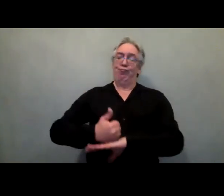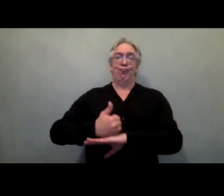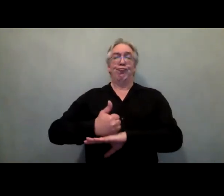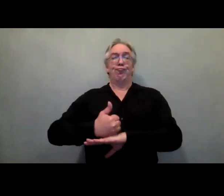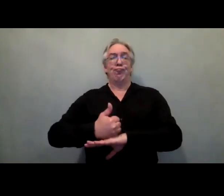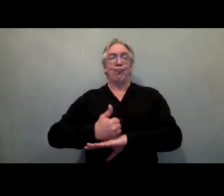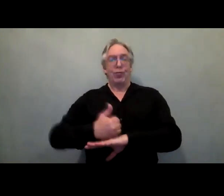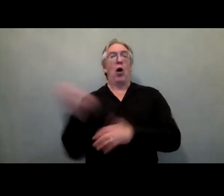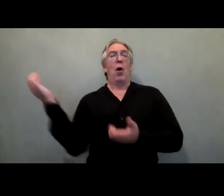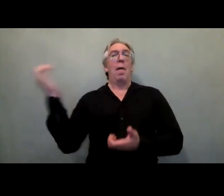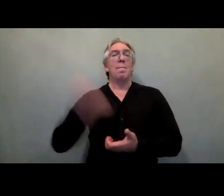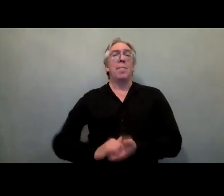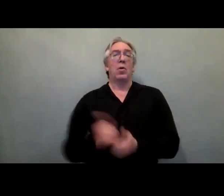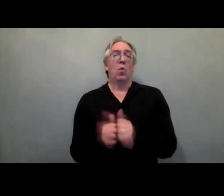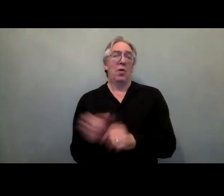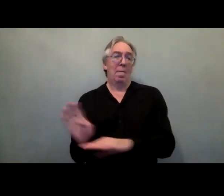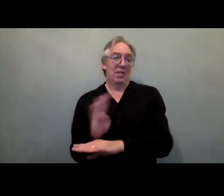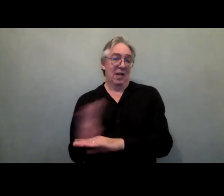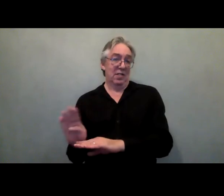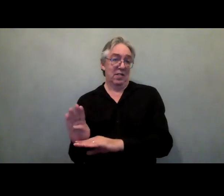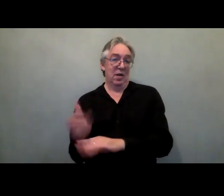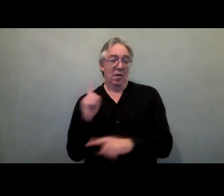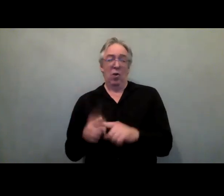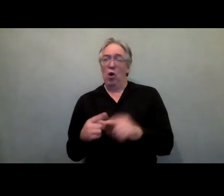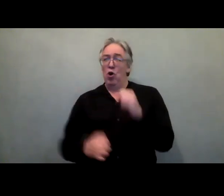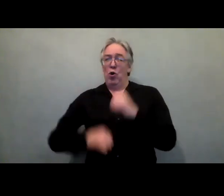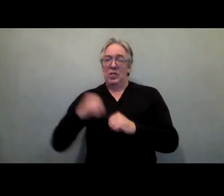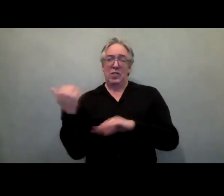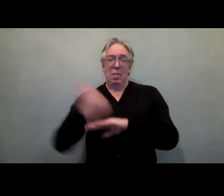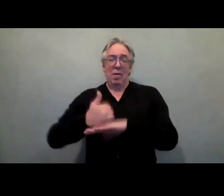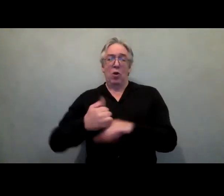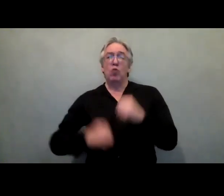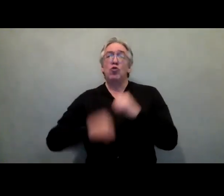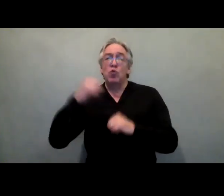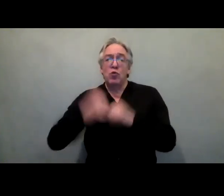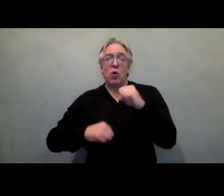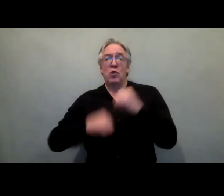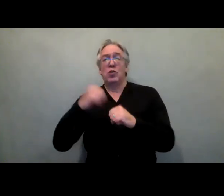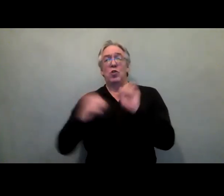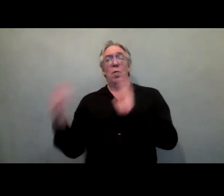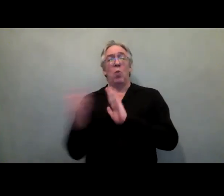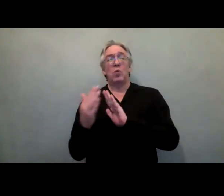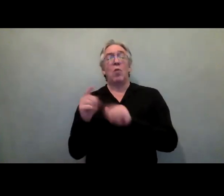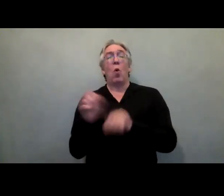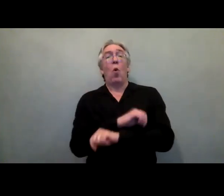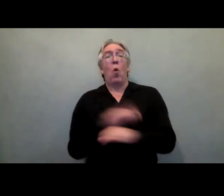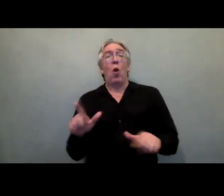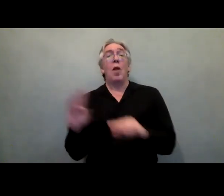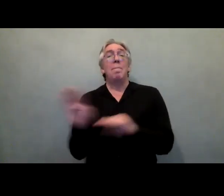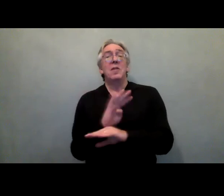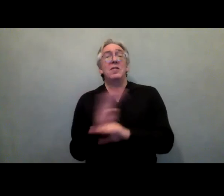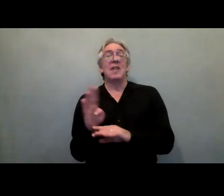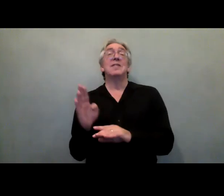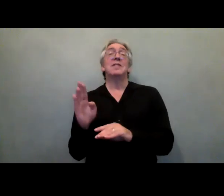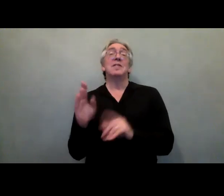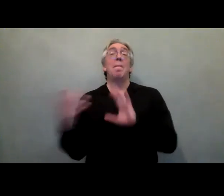And to craft a systematic, structured approach to ensuring that any and all business partnerships deliver maximum value. I